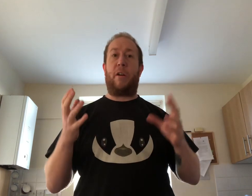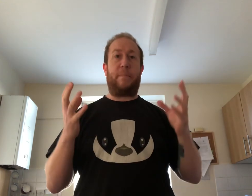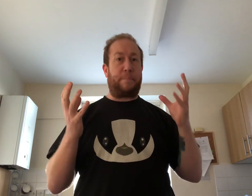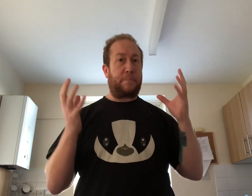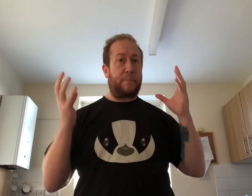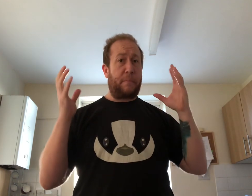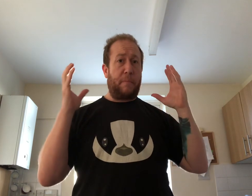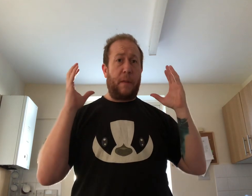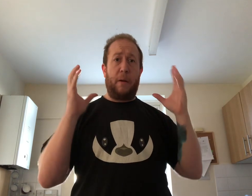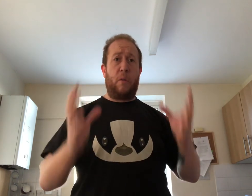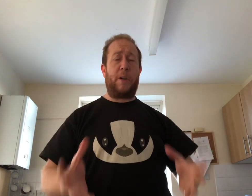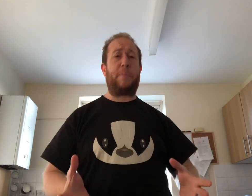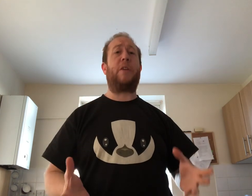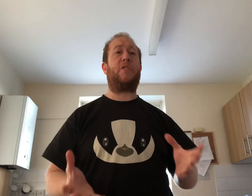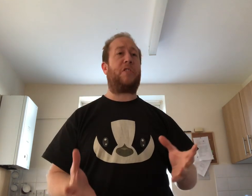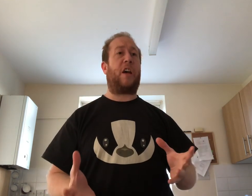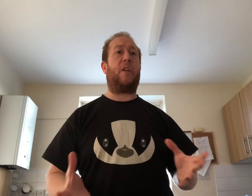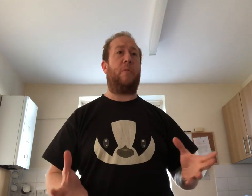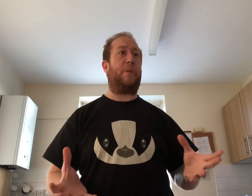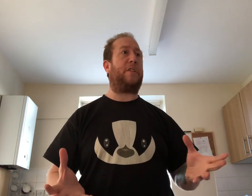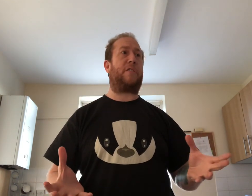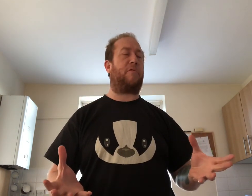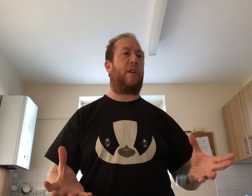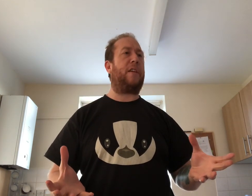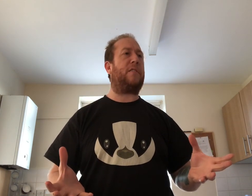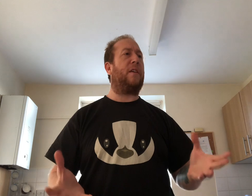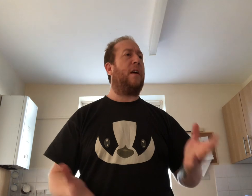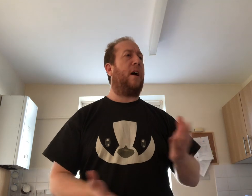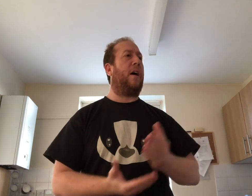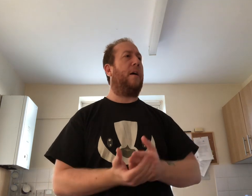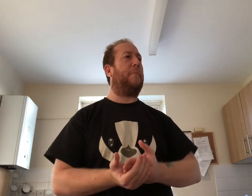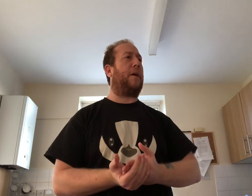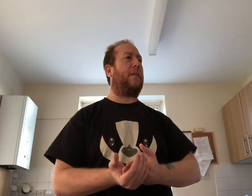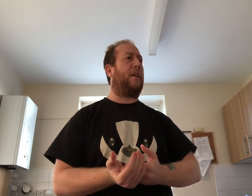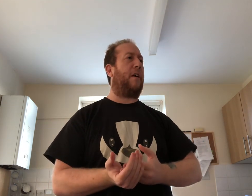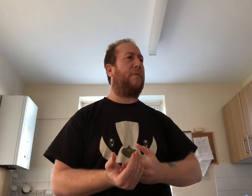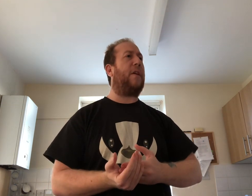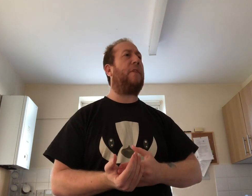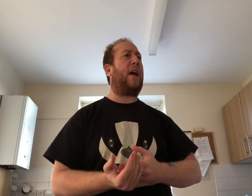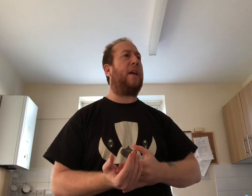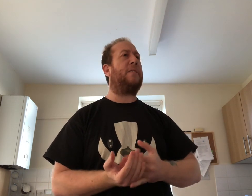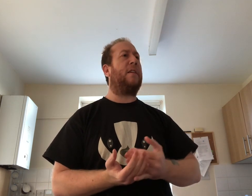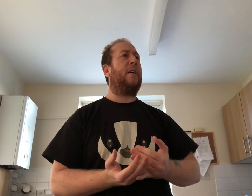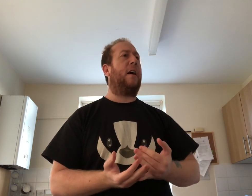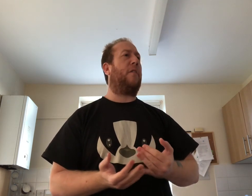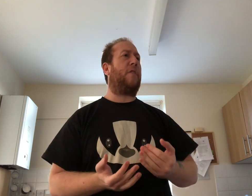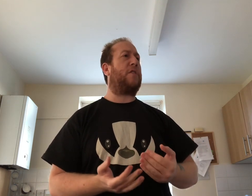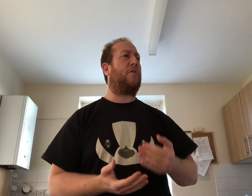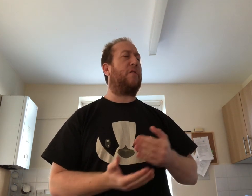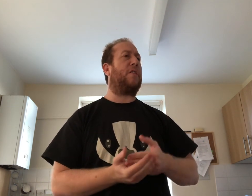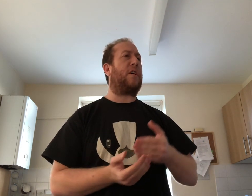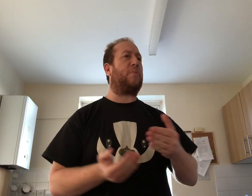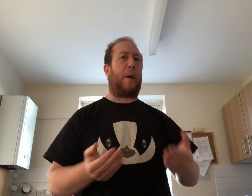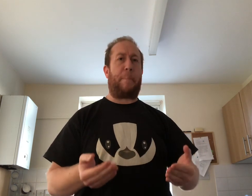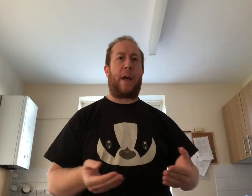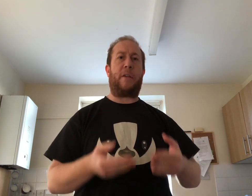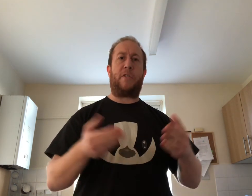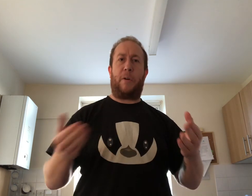always be on sale which is great um you know I've never had a restaurant that does one pound two